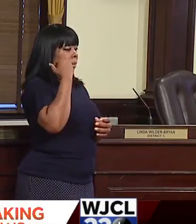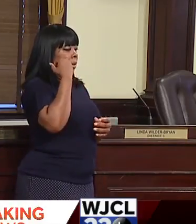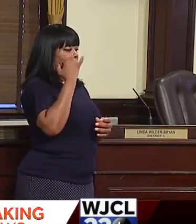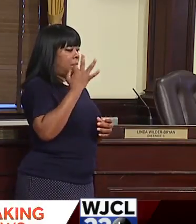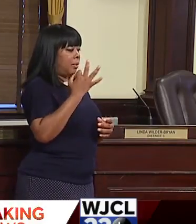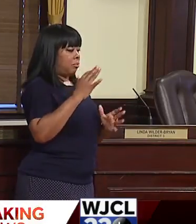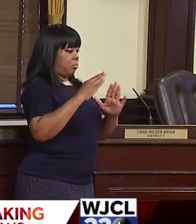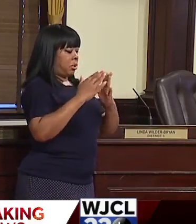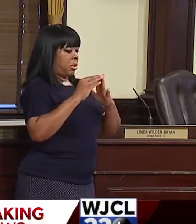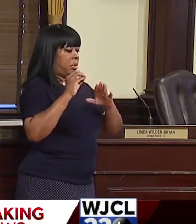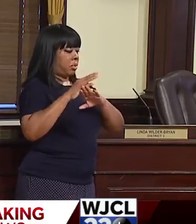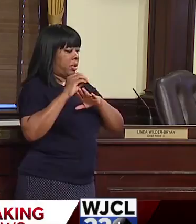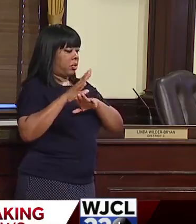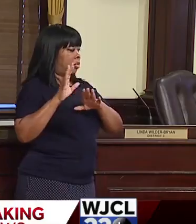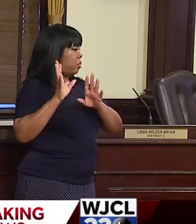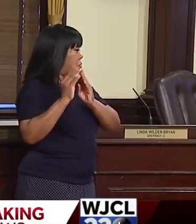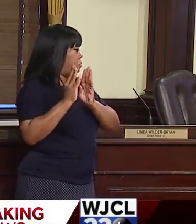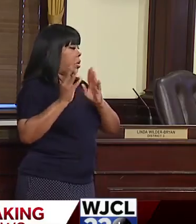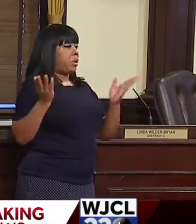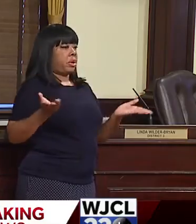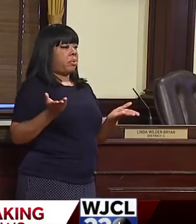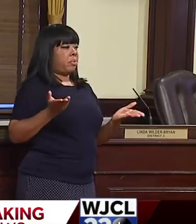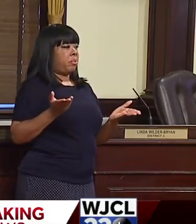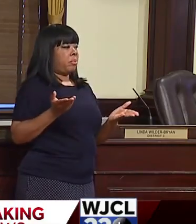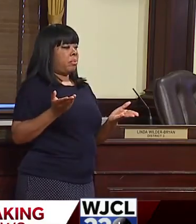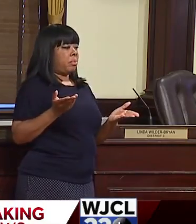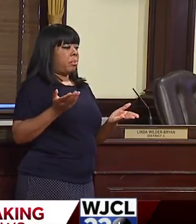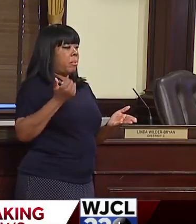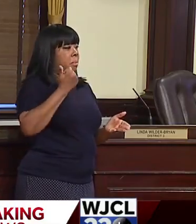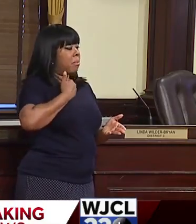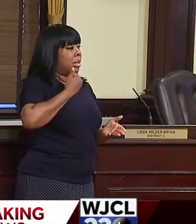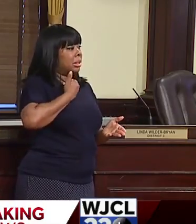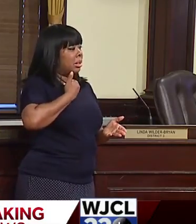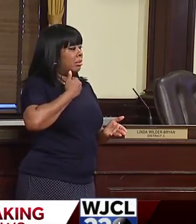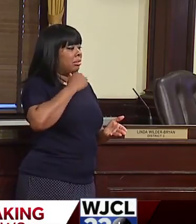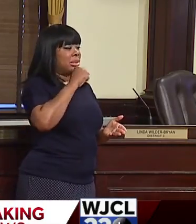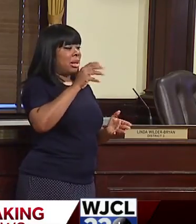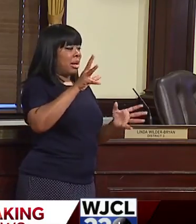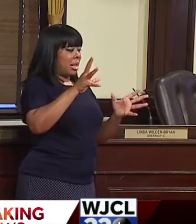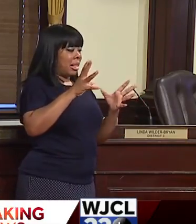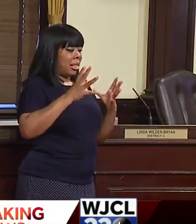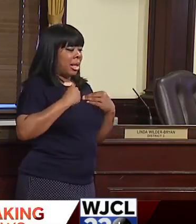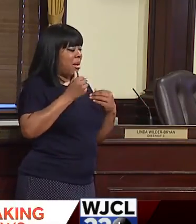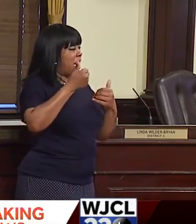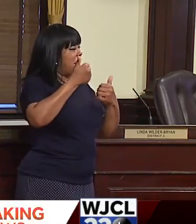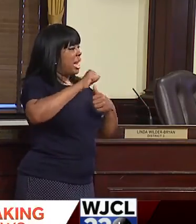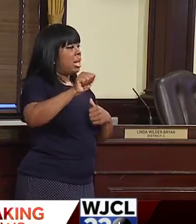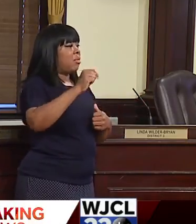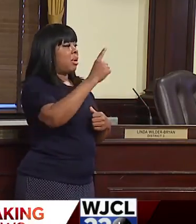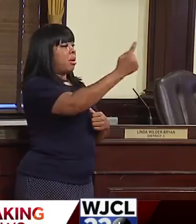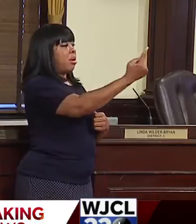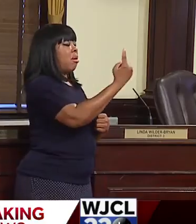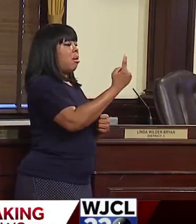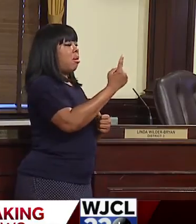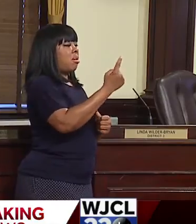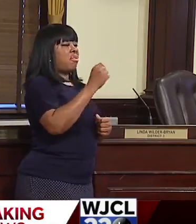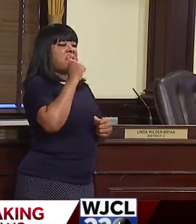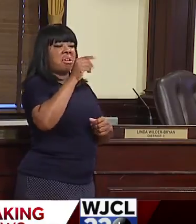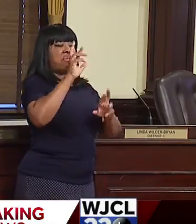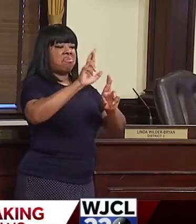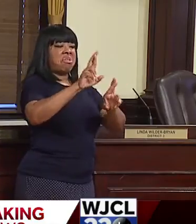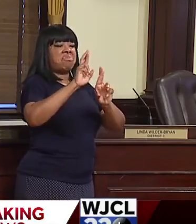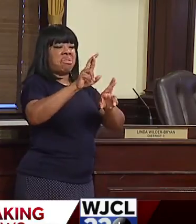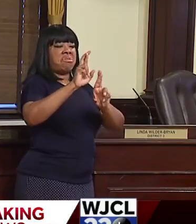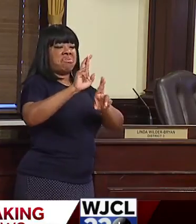is meeting in this room, I would not allow anyone to come to that podium and disrespect myself